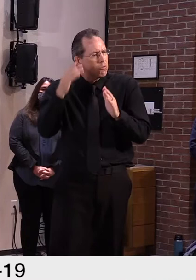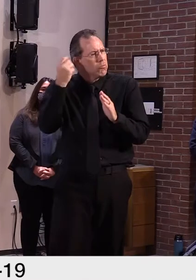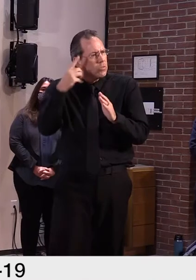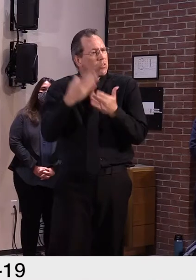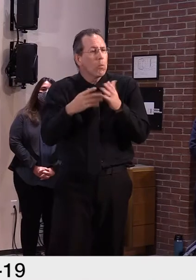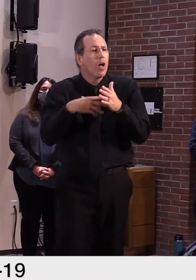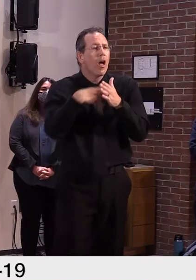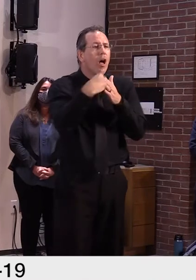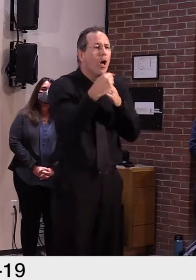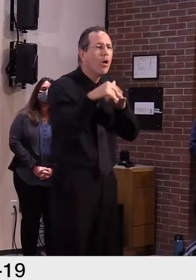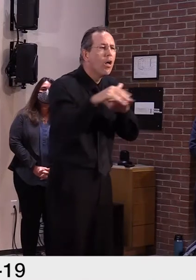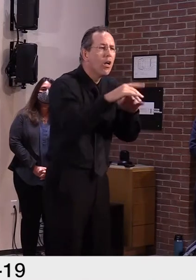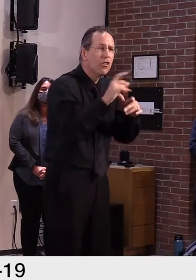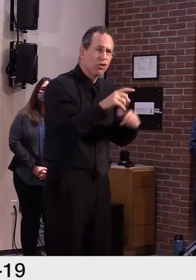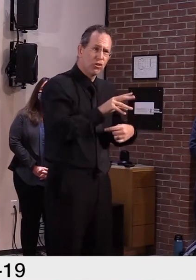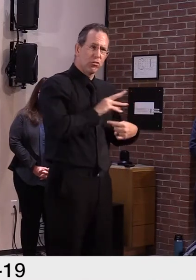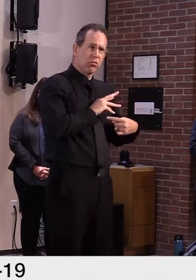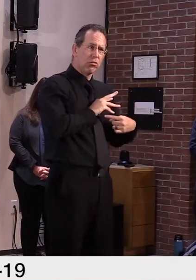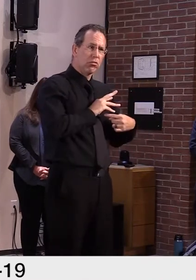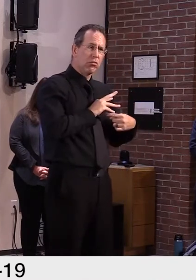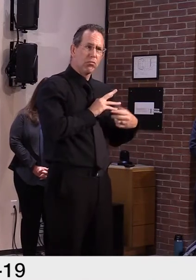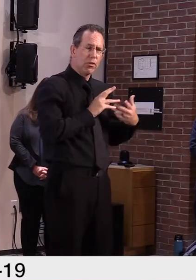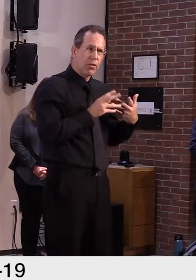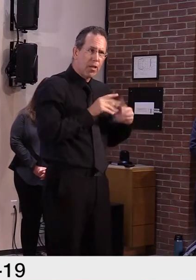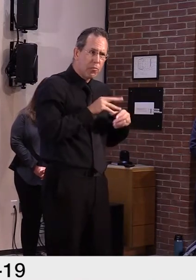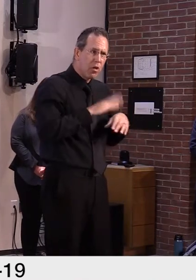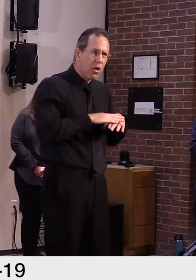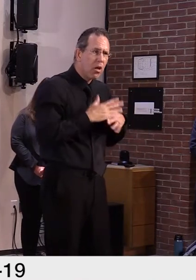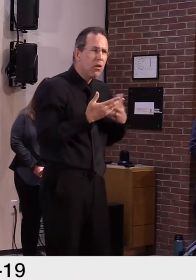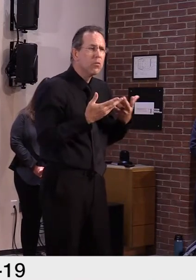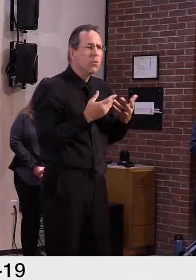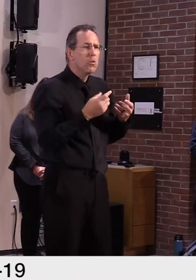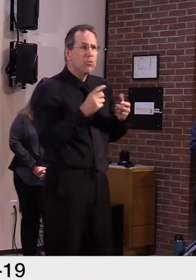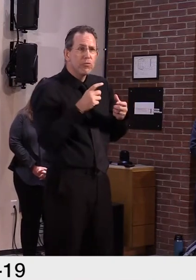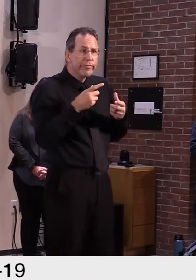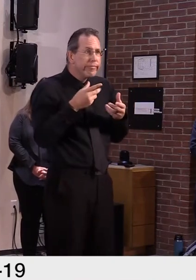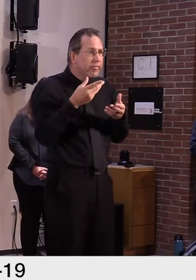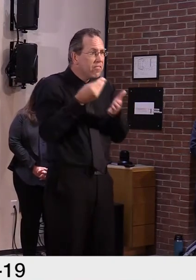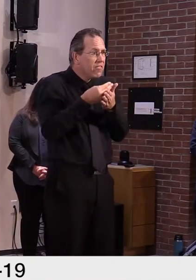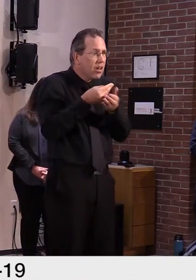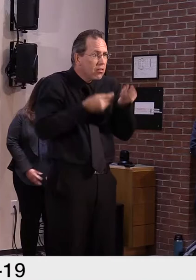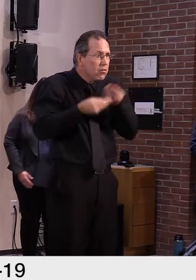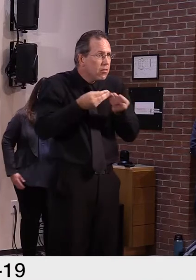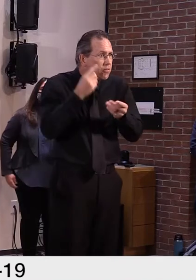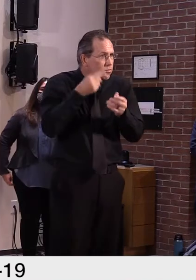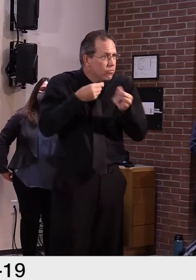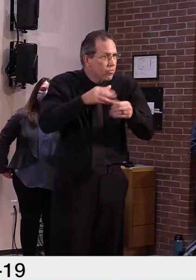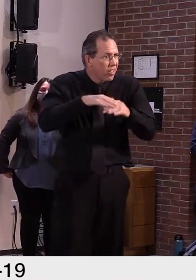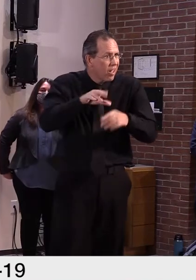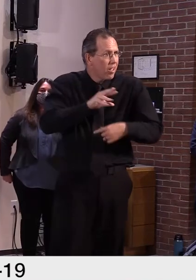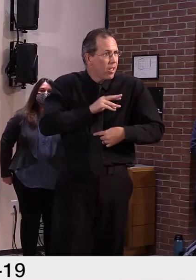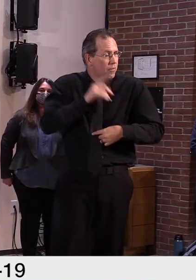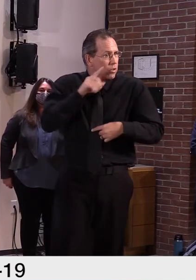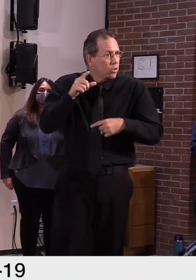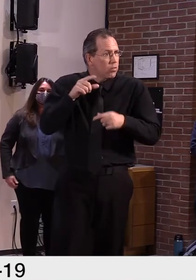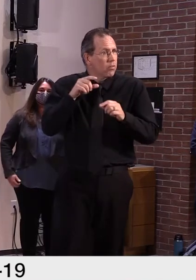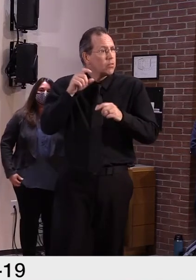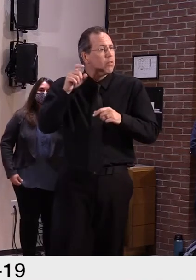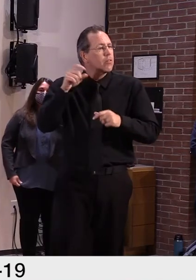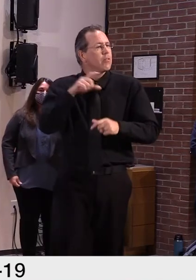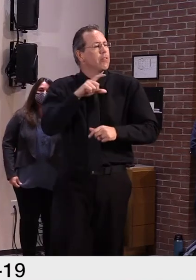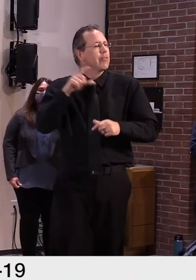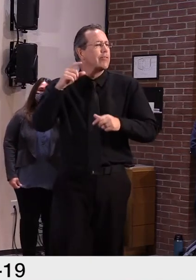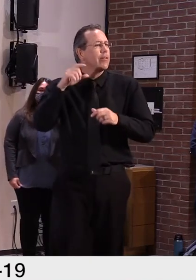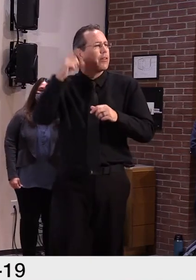it is a separate organization than the state police. I I'm not at this point willing to to give up resources that we